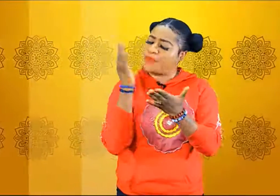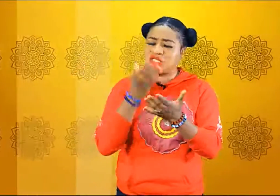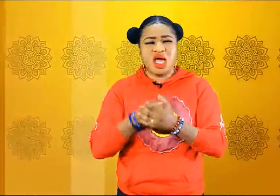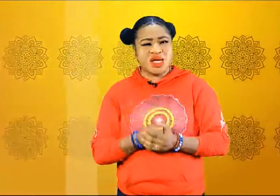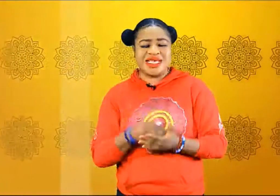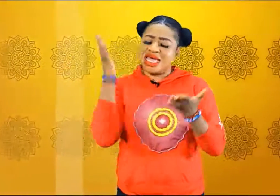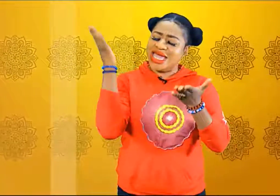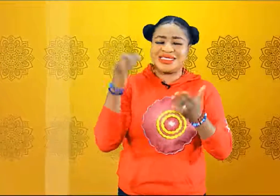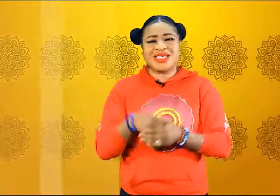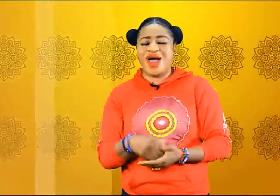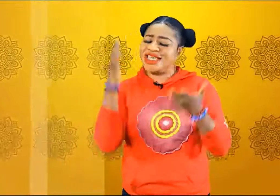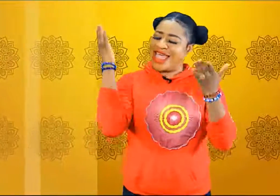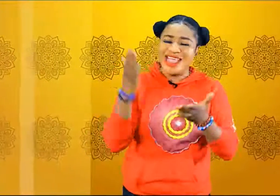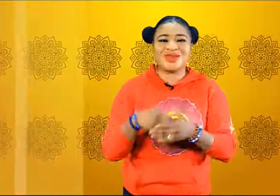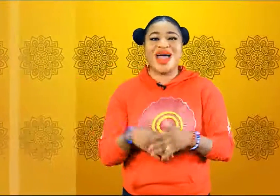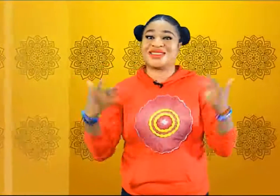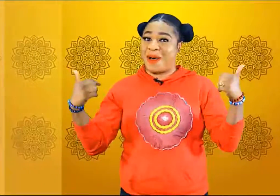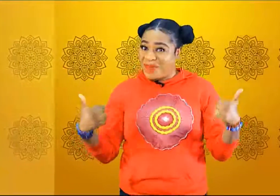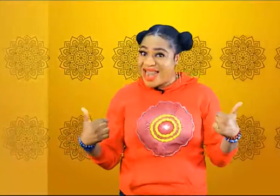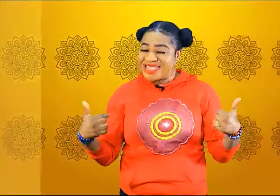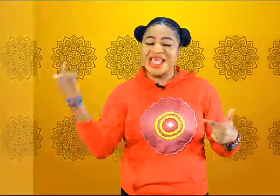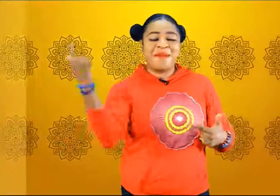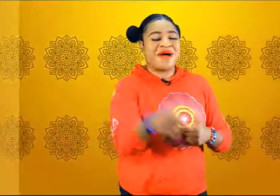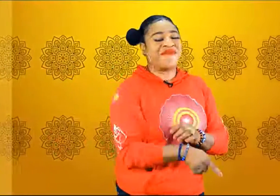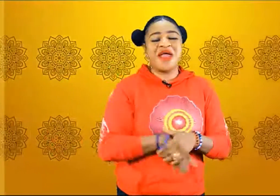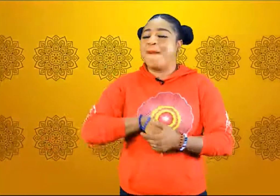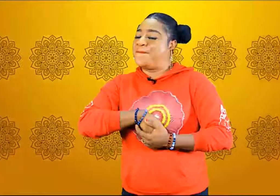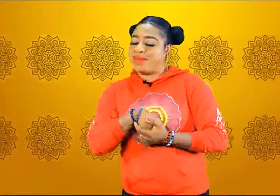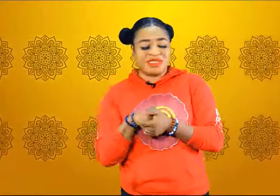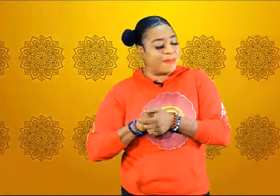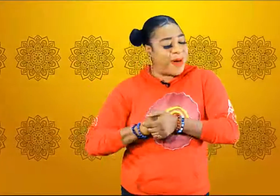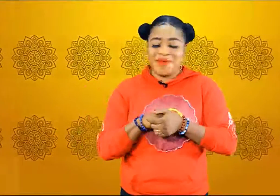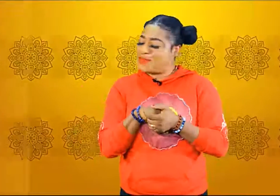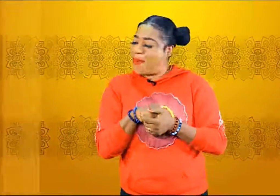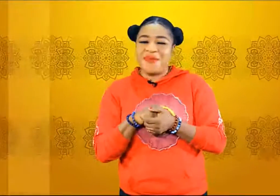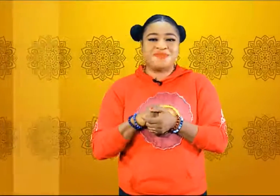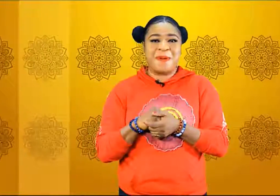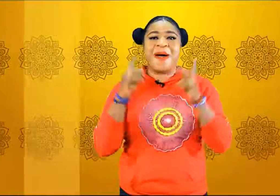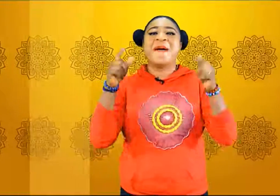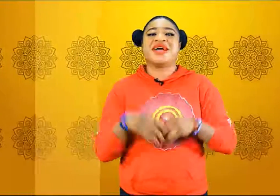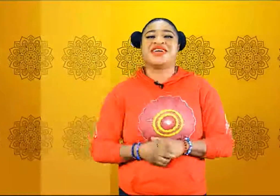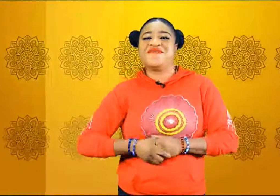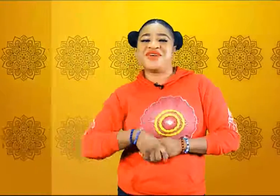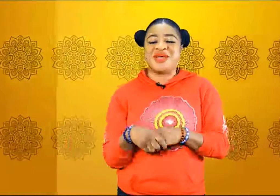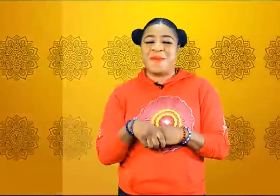Top songs, hit songs, hit tracks and my playlists I'm going to Bumpa to Bumpa to Bumpa to Bumpa I'm going be